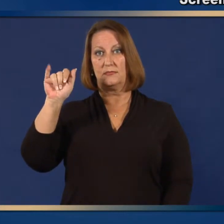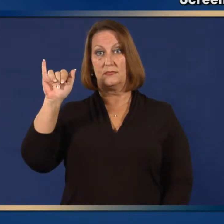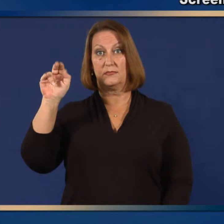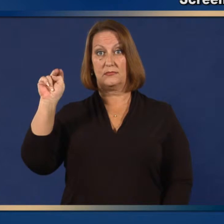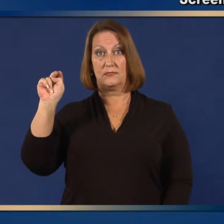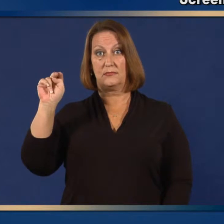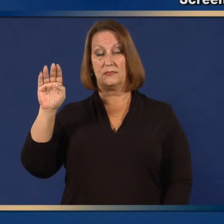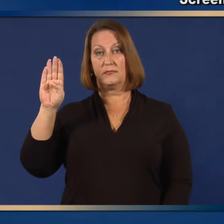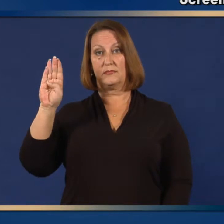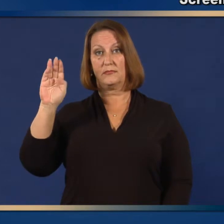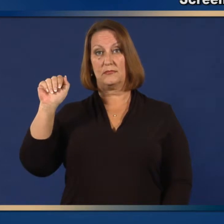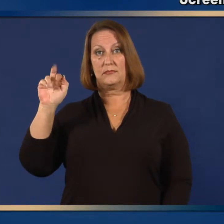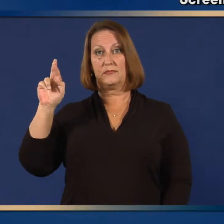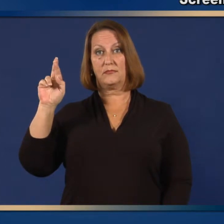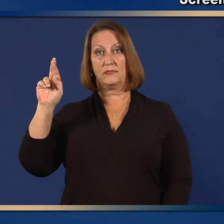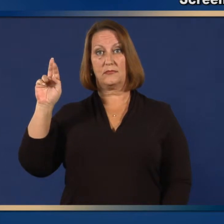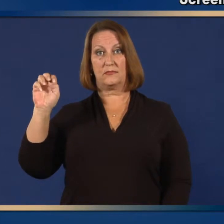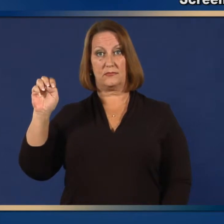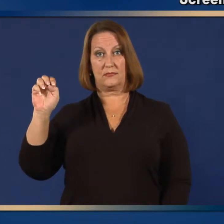the